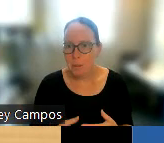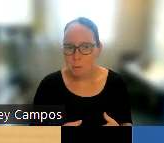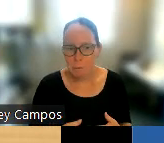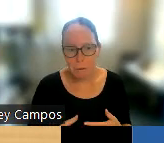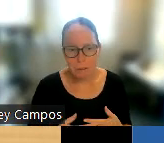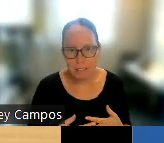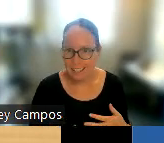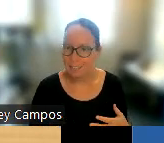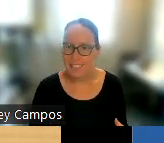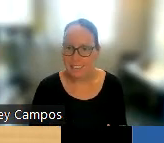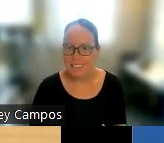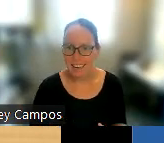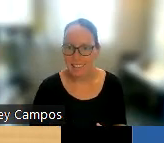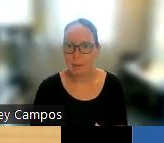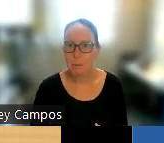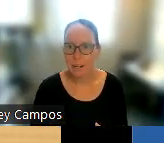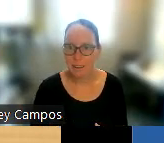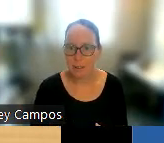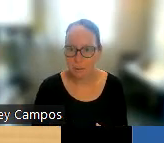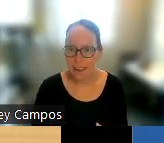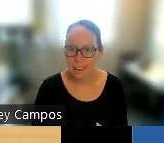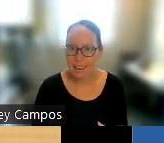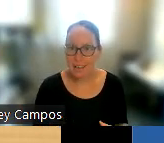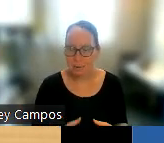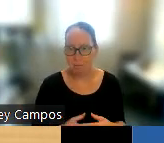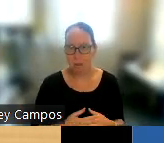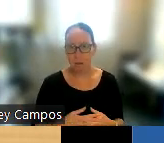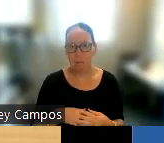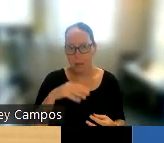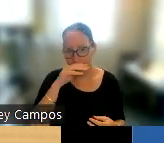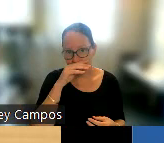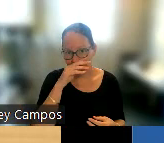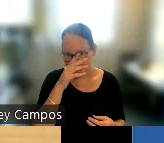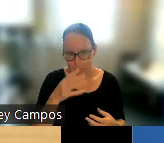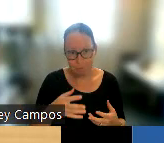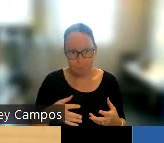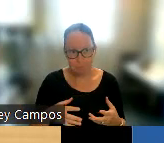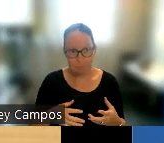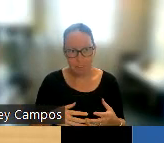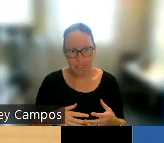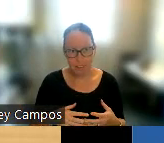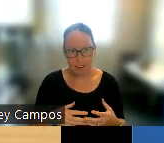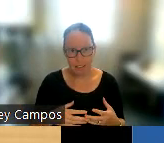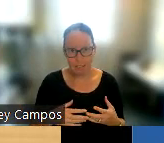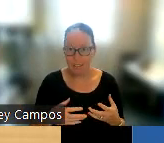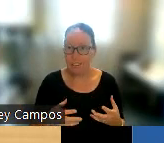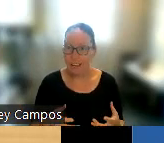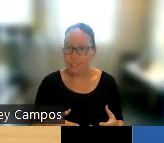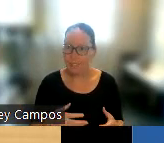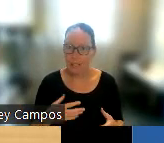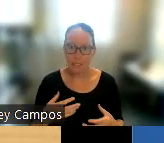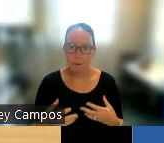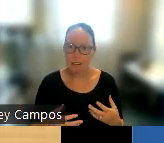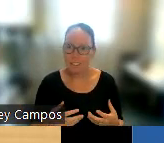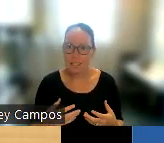I think most people have seen these signs at some point along the way. So most people have, um, have real,